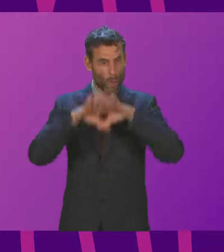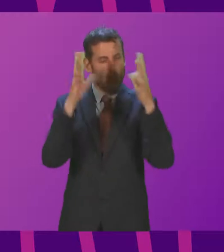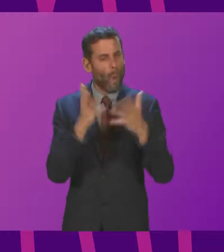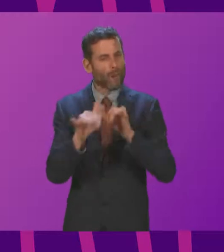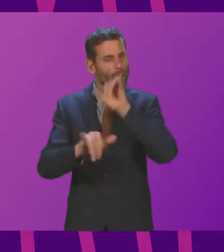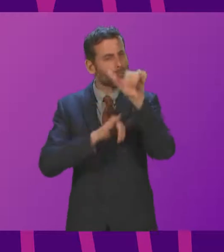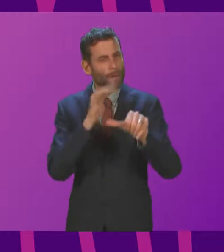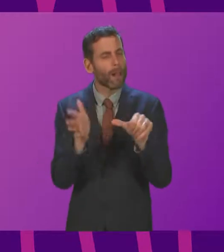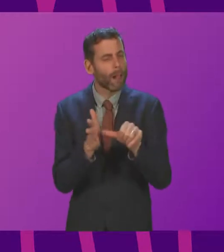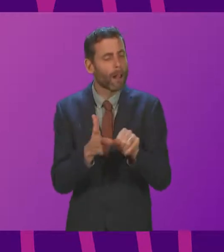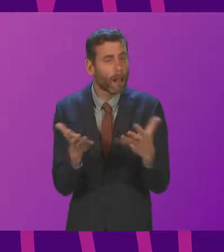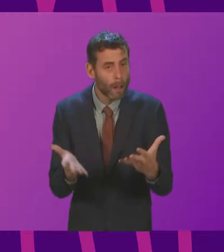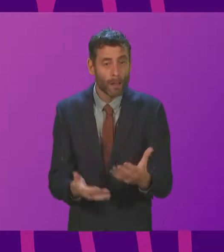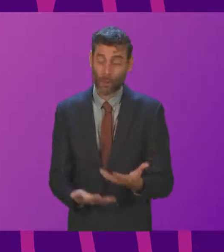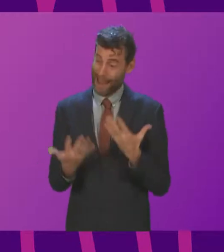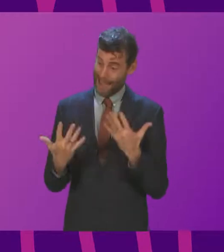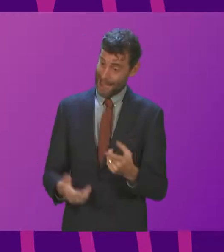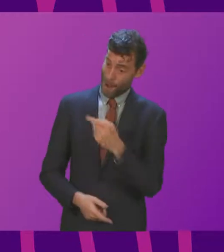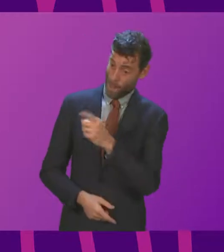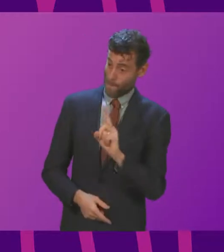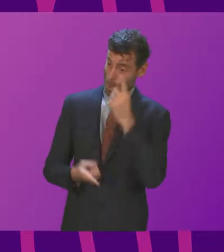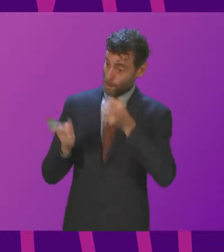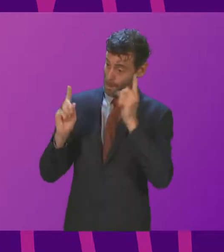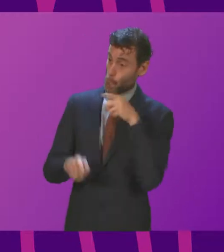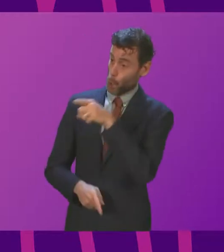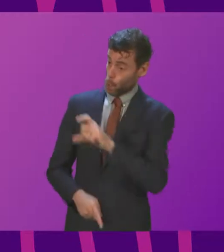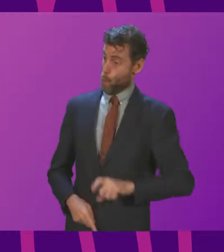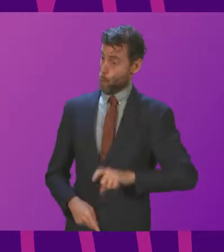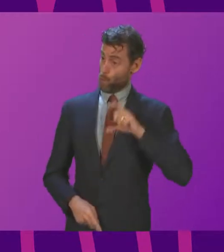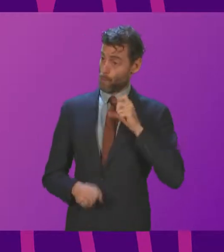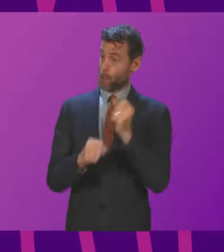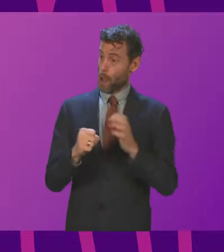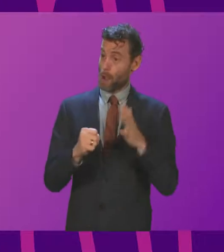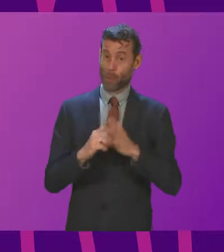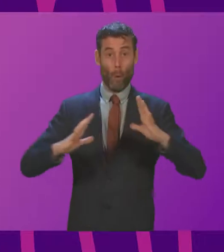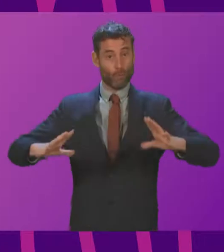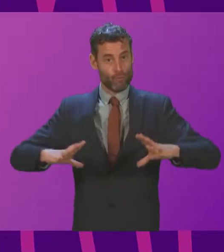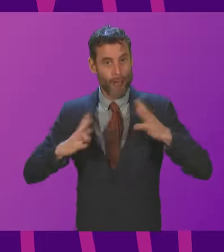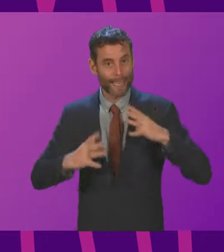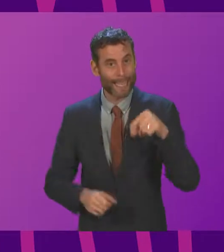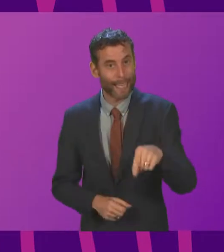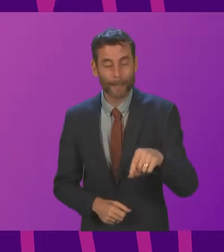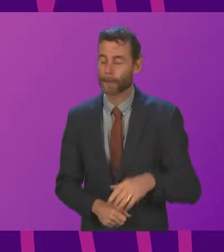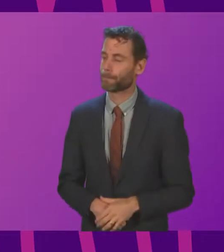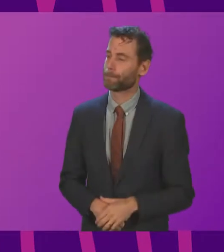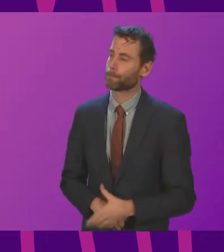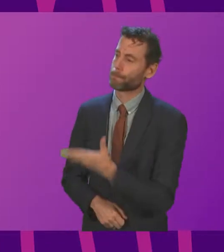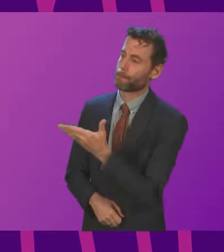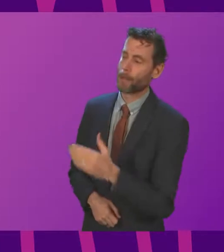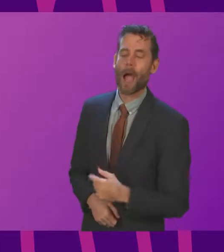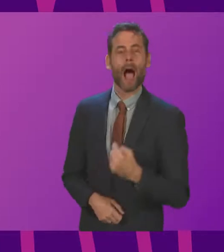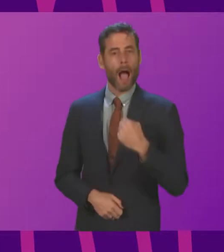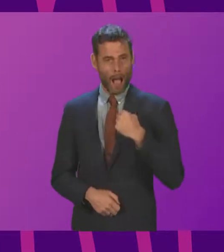Minister now fully confident that Glasgow is ready to grasp this opportunity? First Minister. Yes, I am.